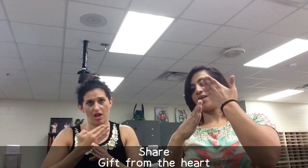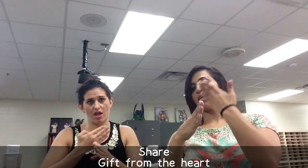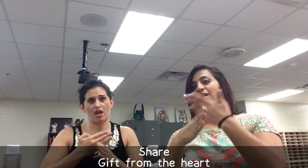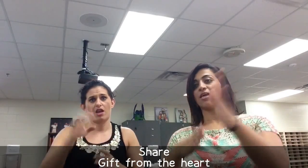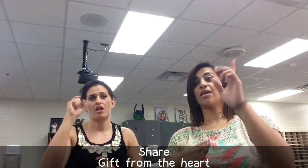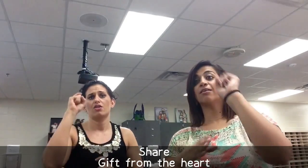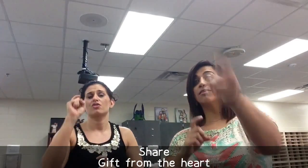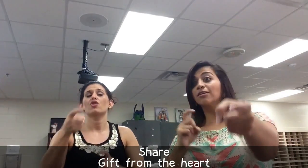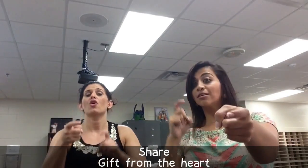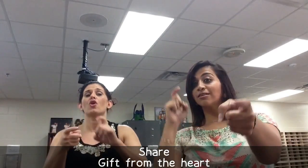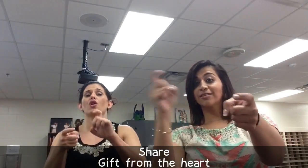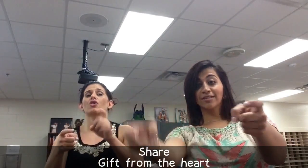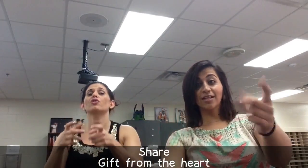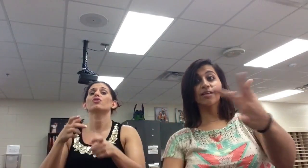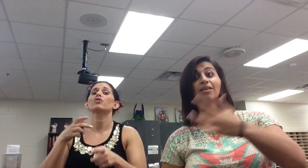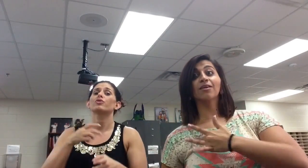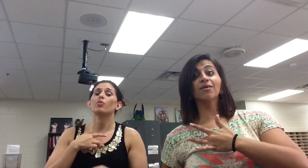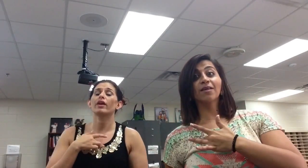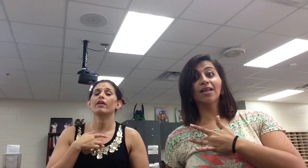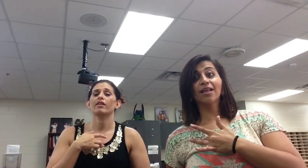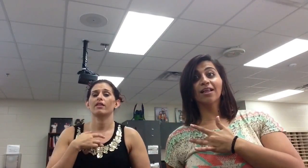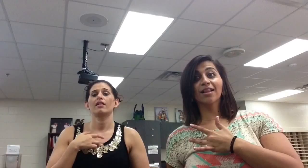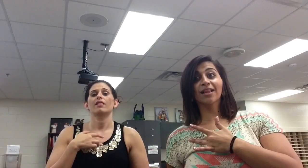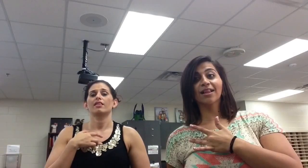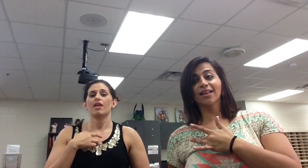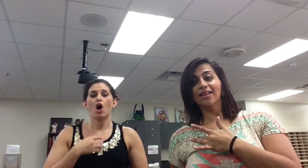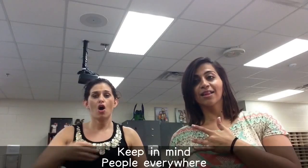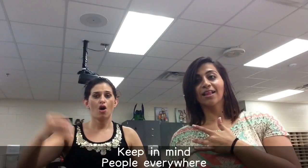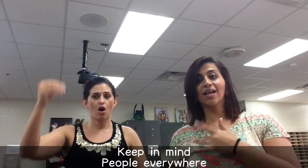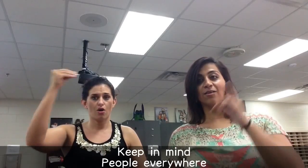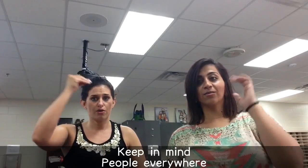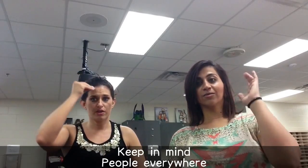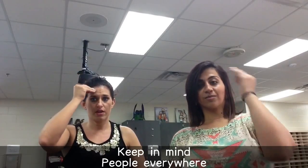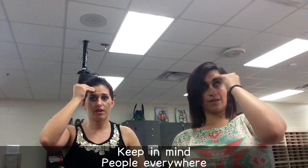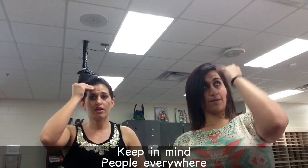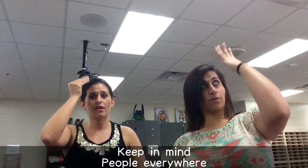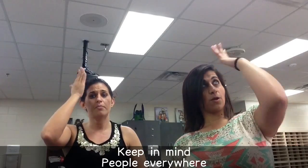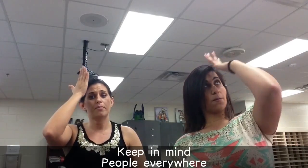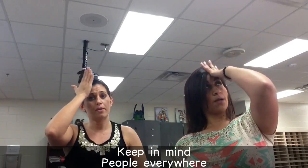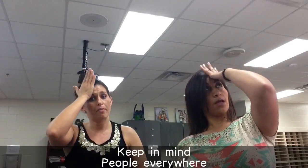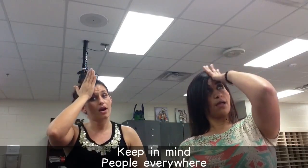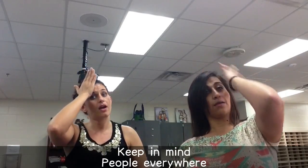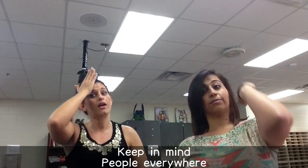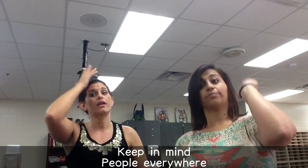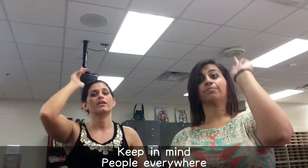your goodwill Oh keep in mind